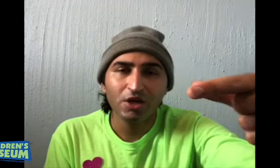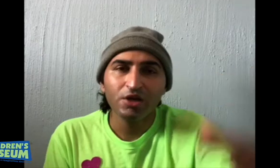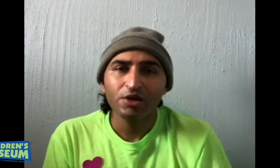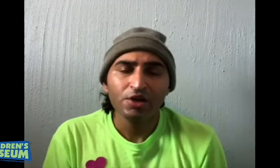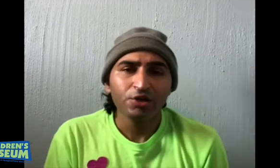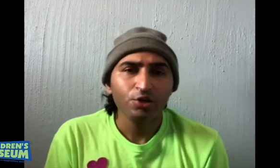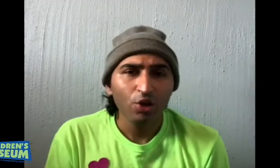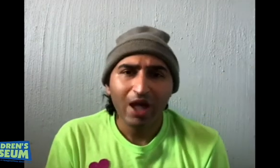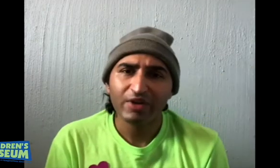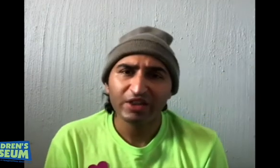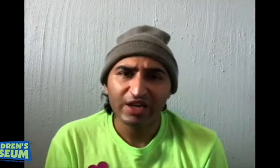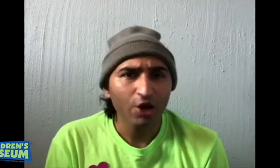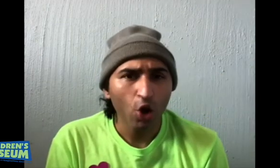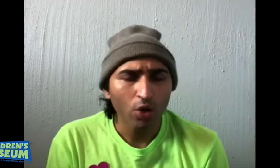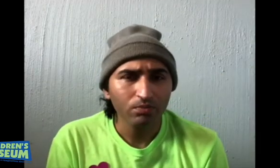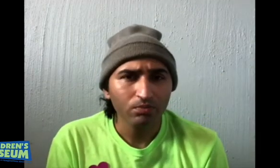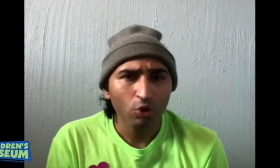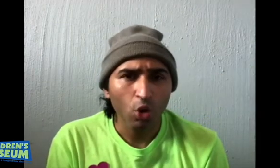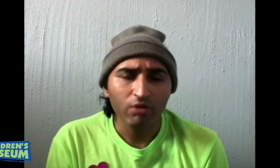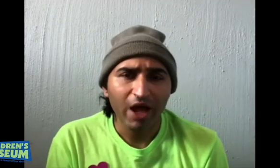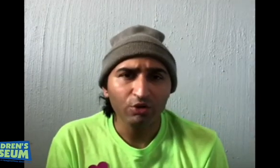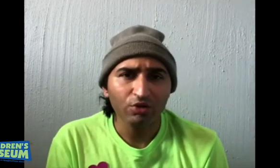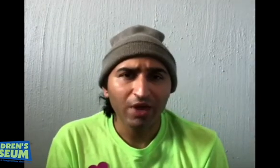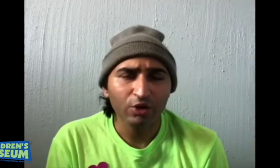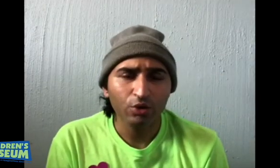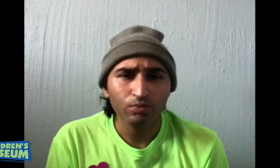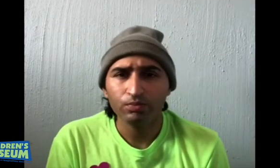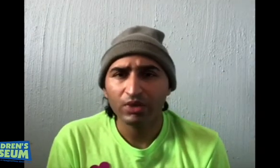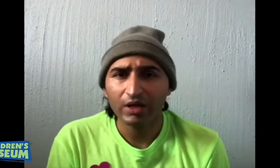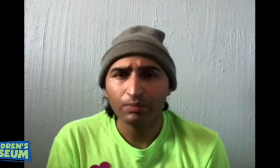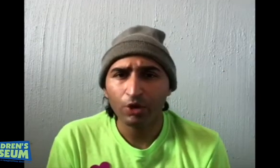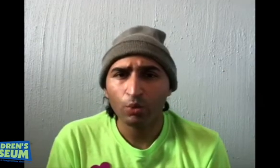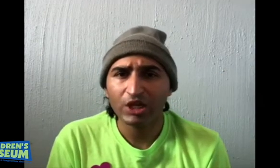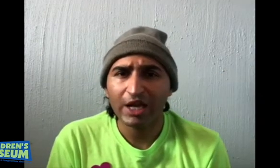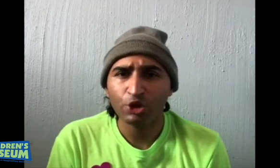Do you have anything at home or around you that you think starts with the letter G?